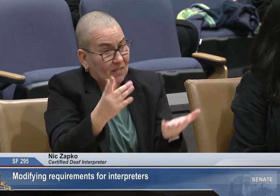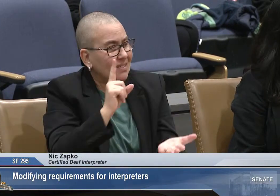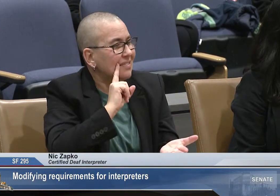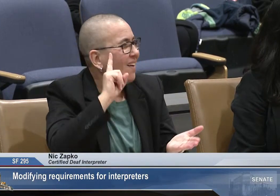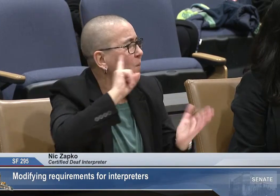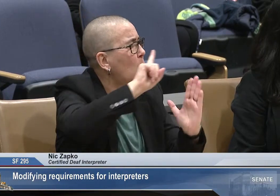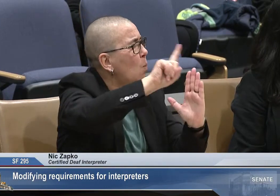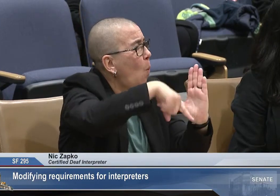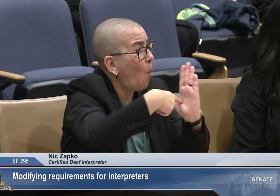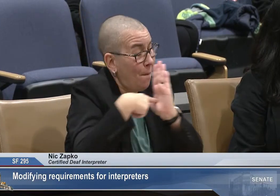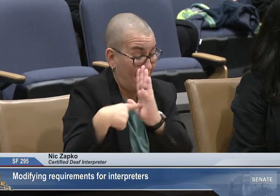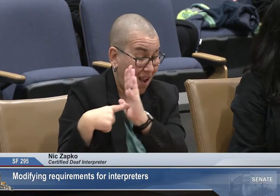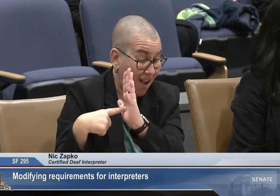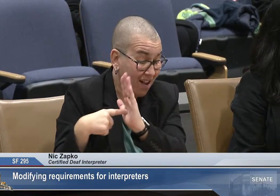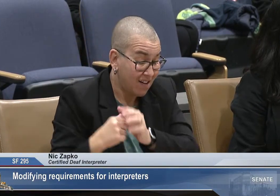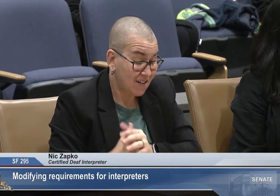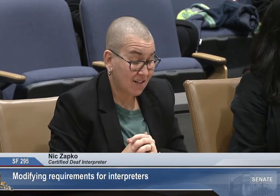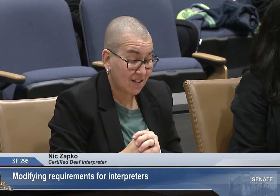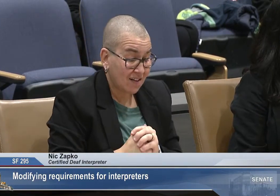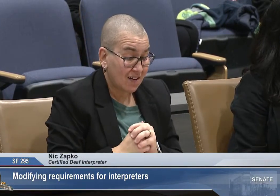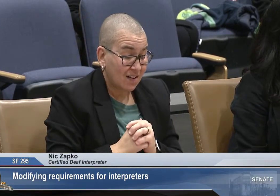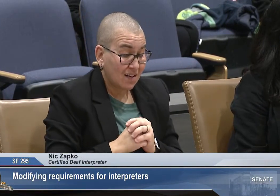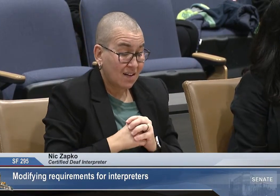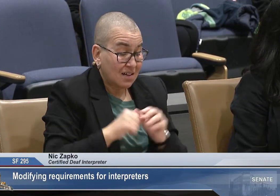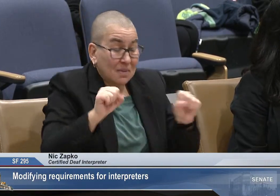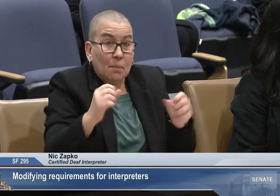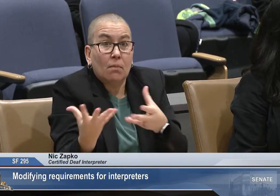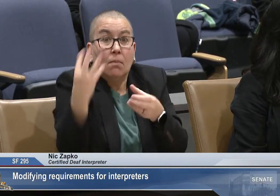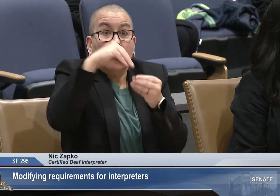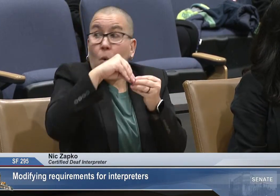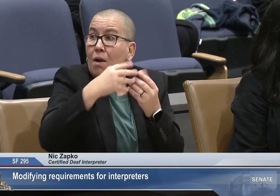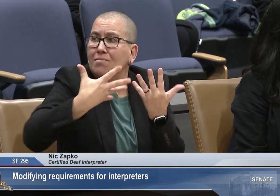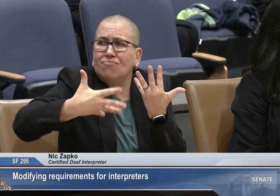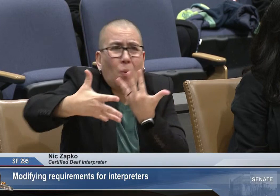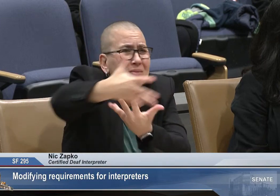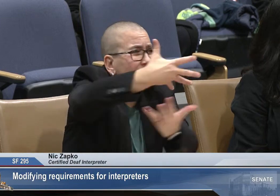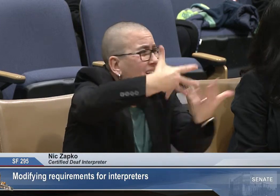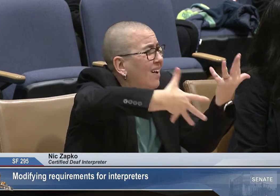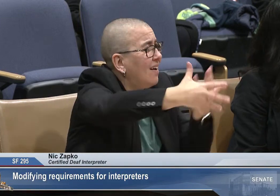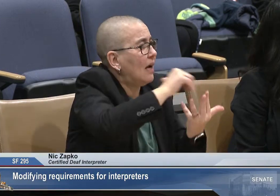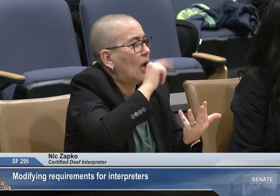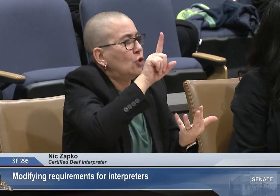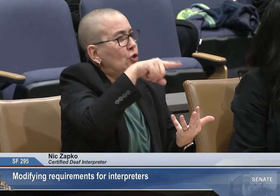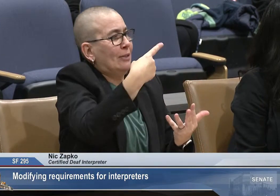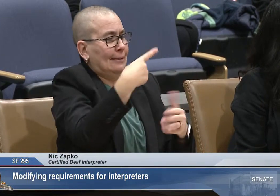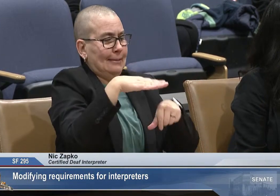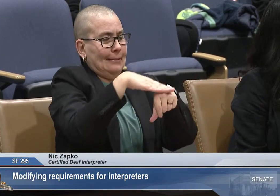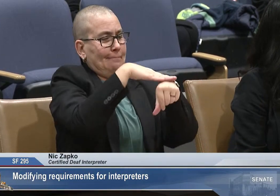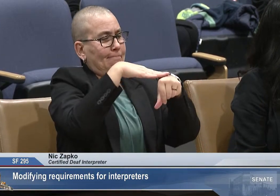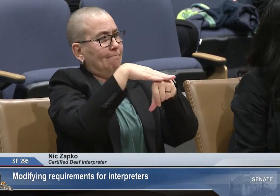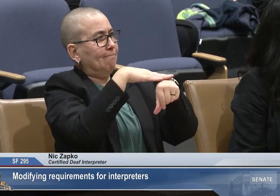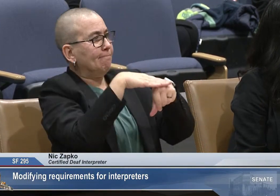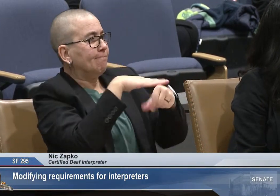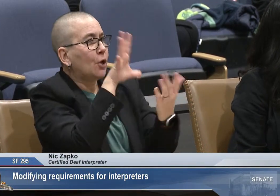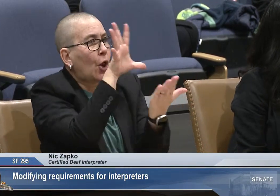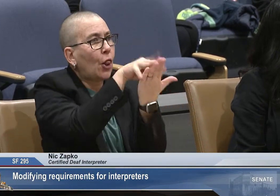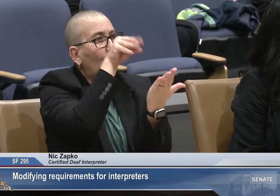depth to the school experience. It provides a deaf role model, a language model, and possibly